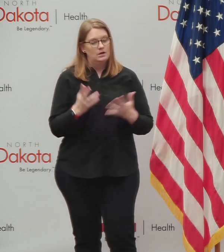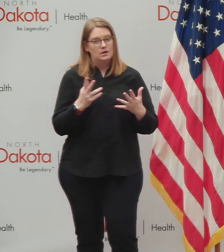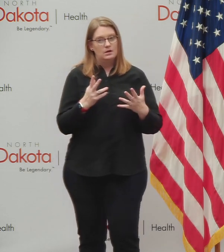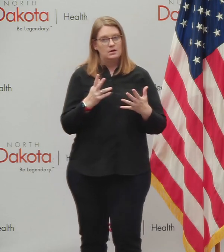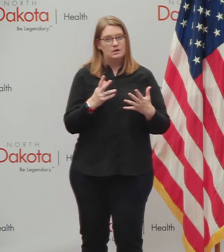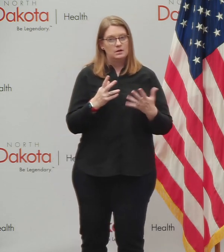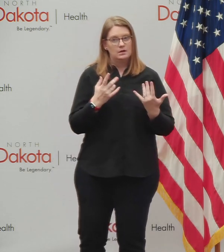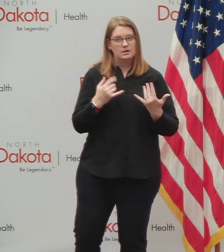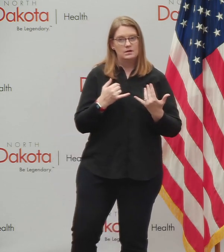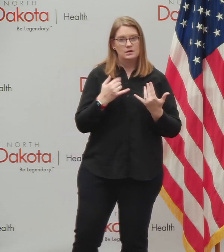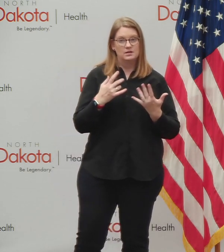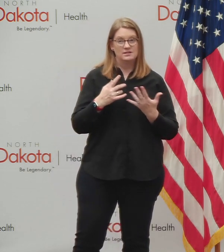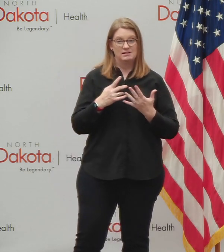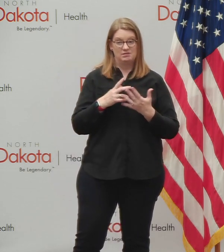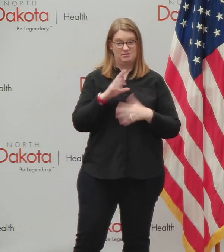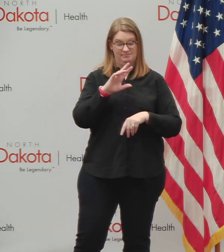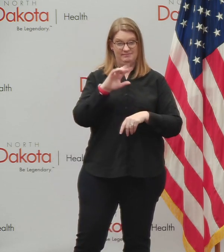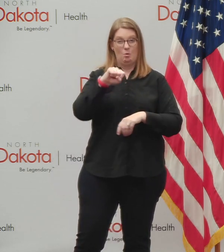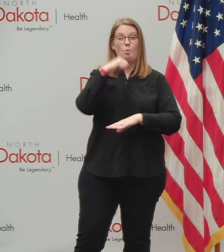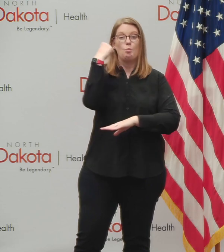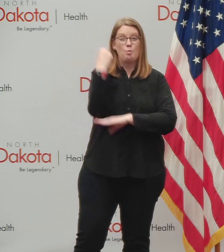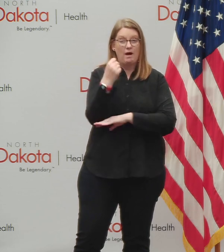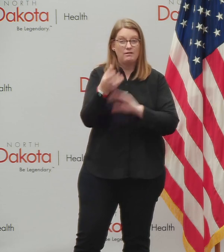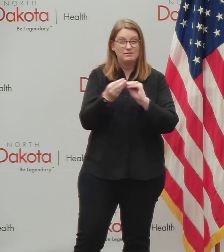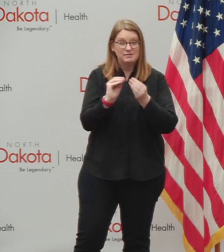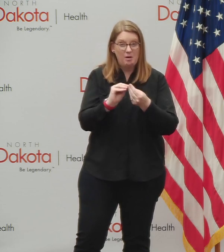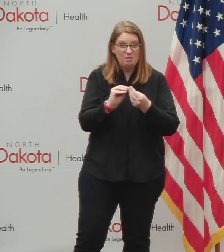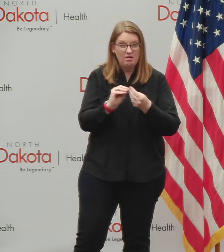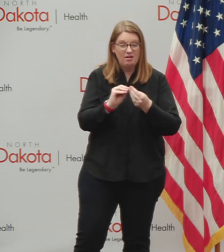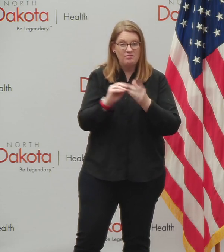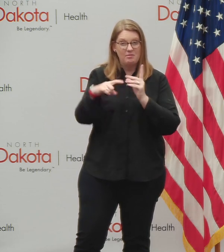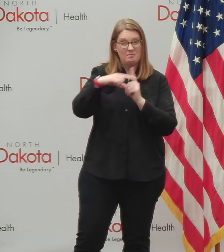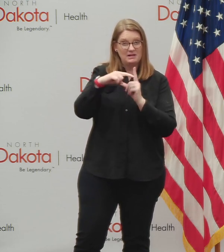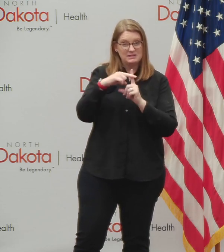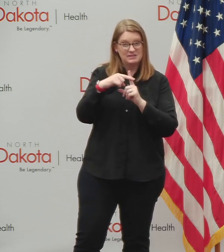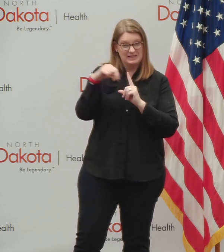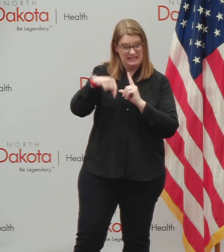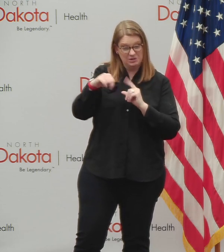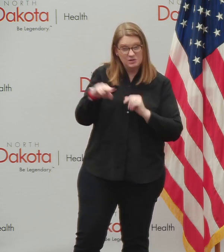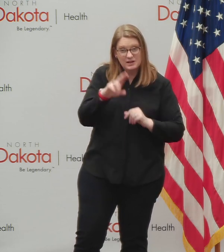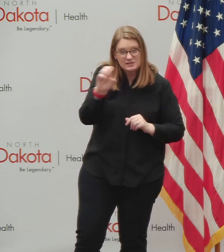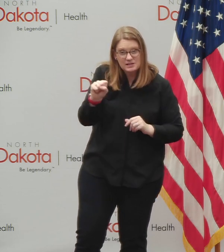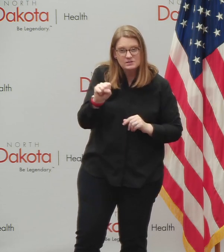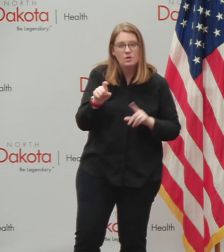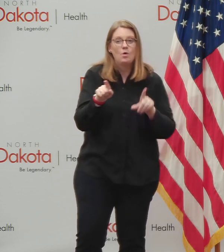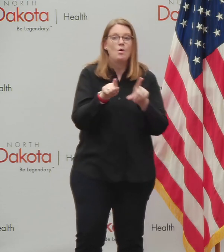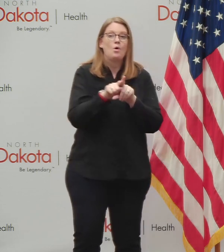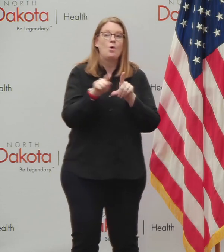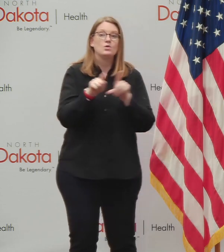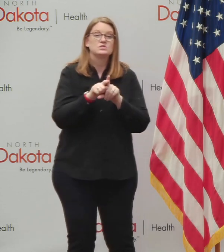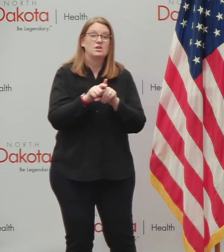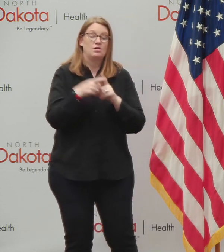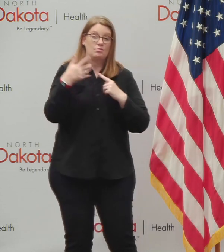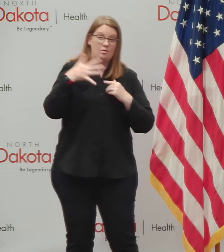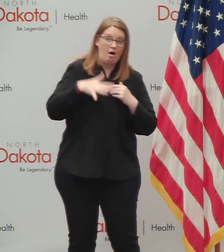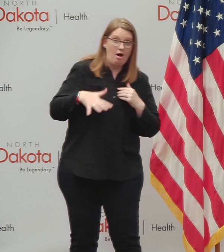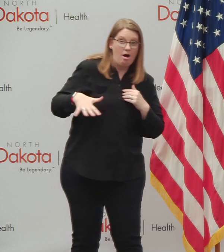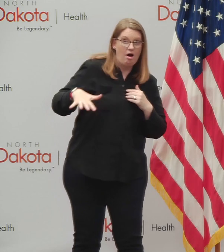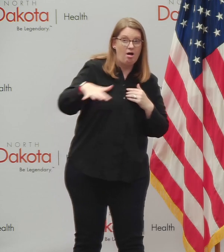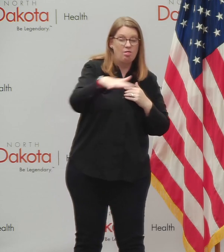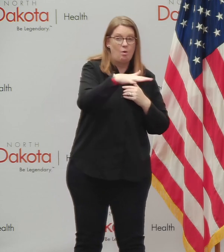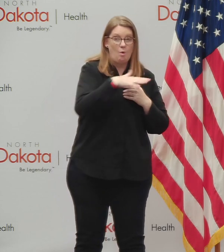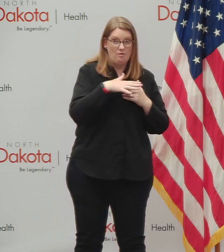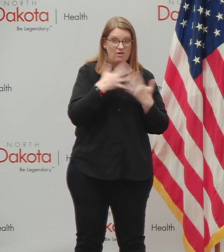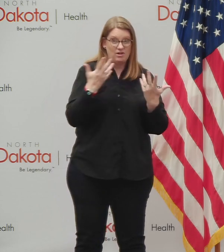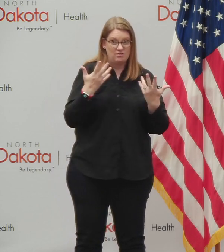record cases and hospitalizations going up around the country, also hospitalizations going up in our